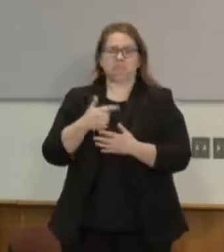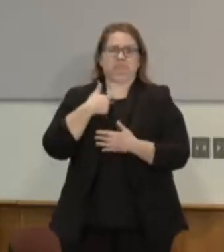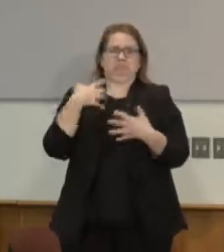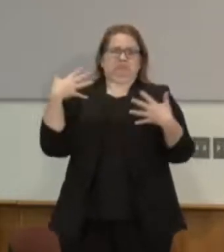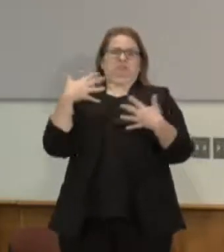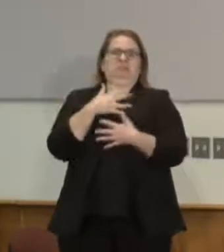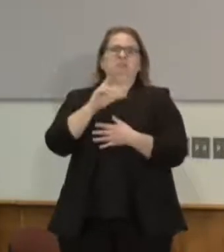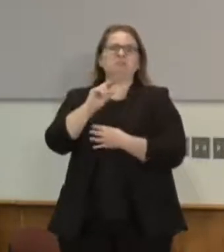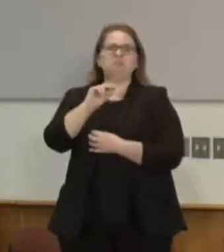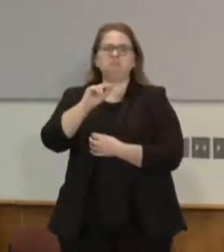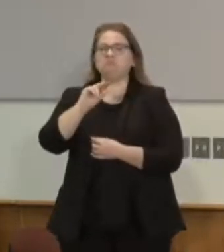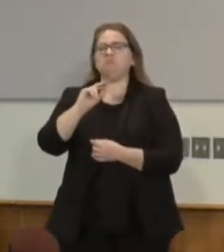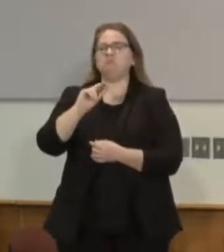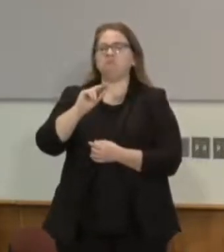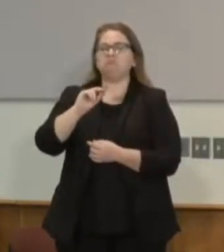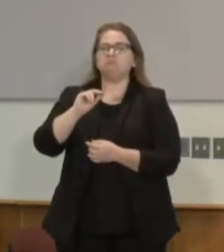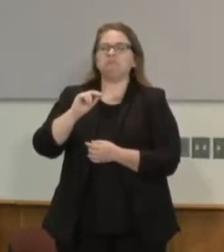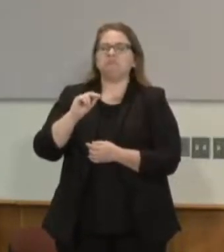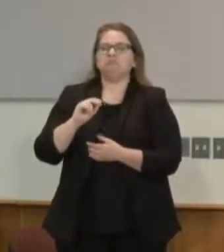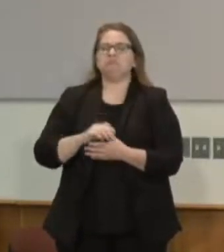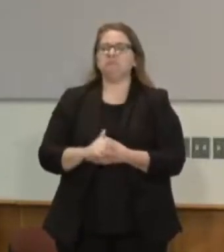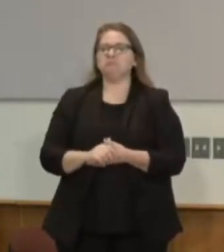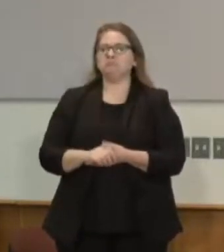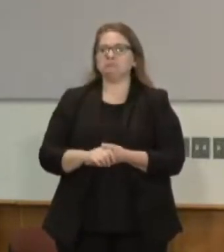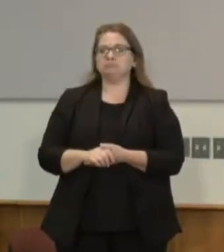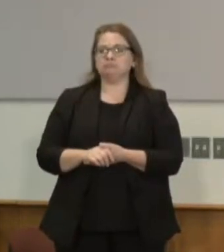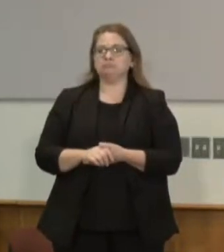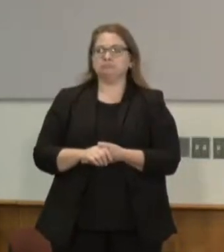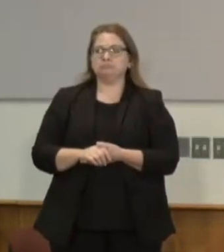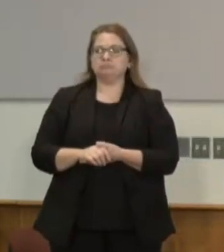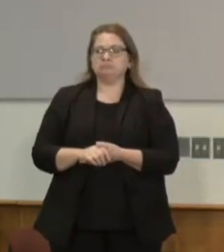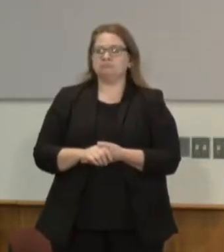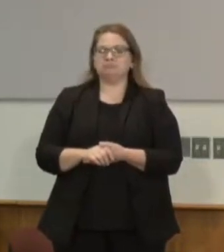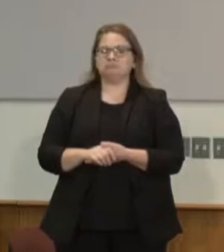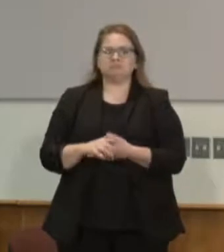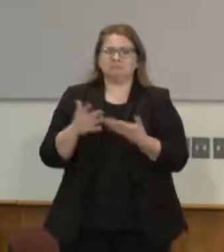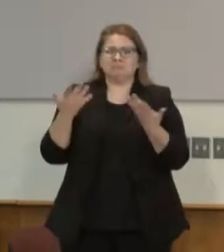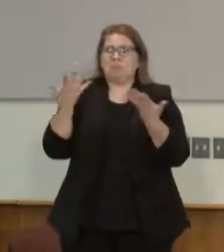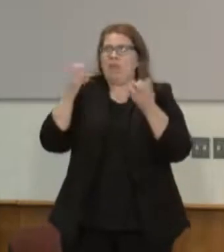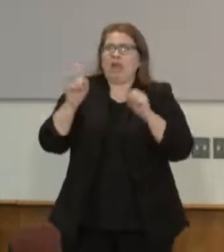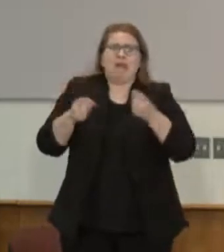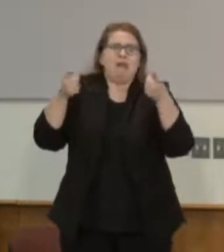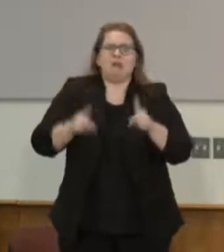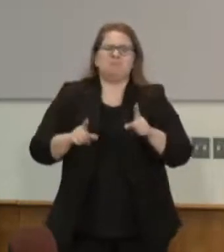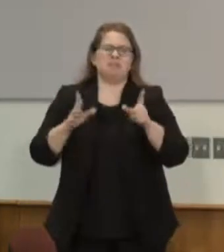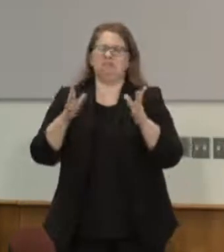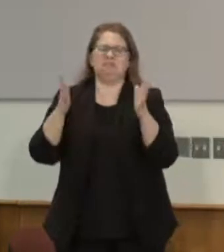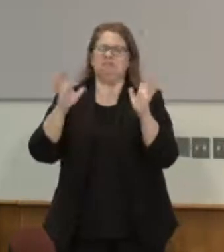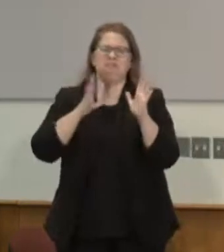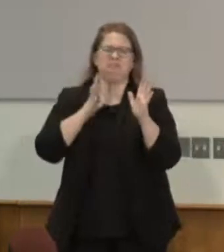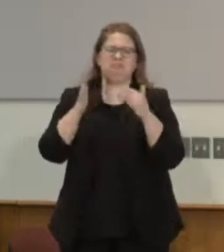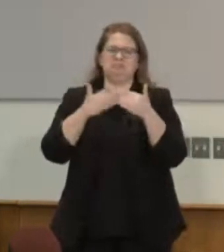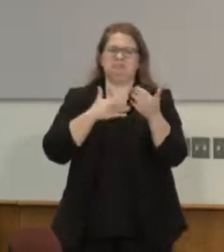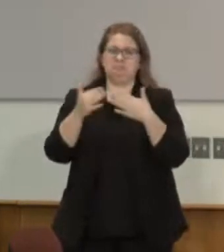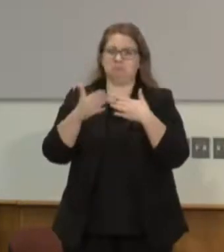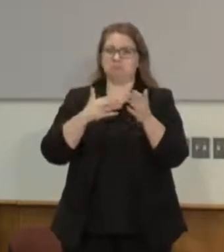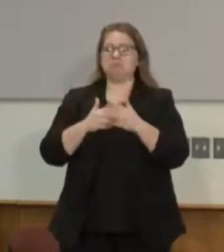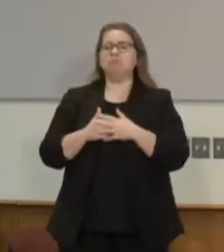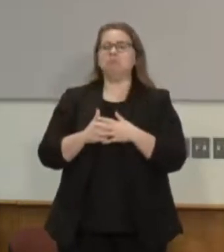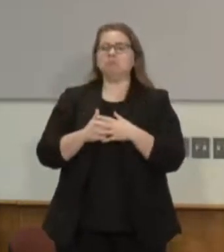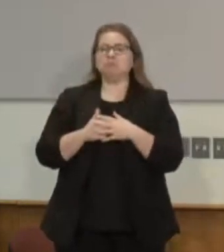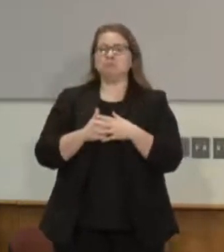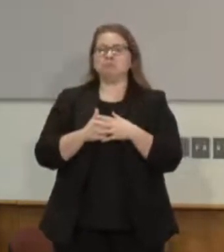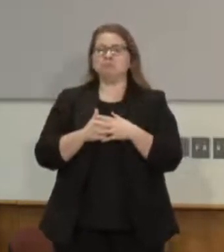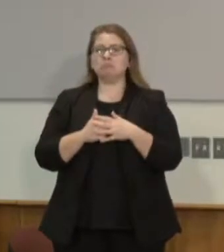folks across the aisle could potentially do we think that we win this conversation because it's not a partisan issue it's really